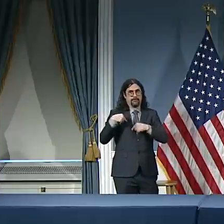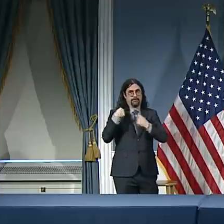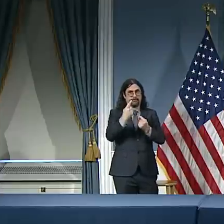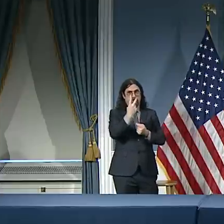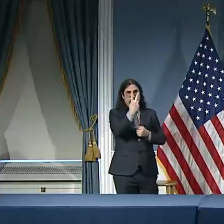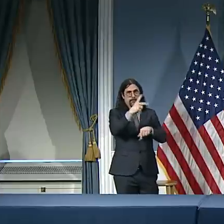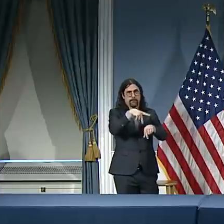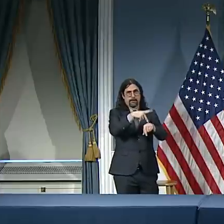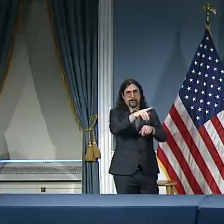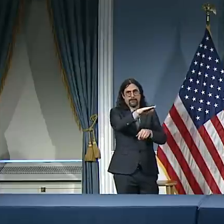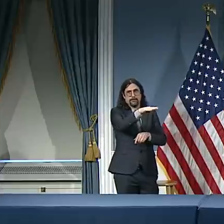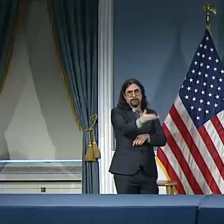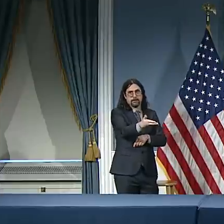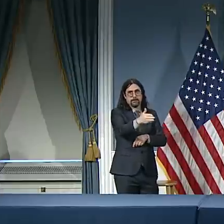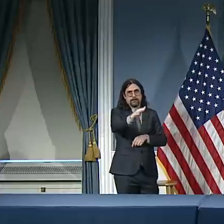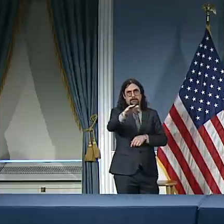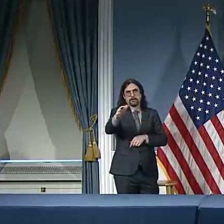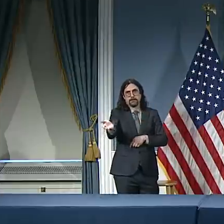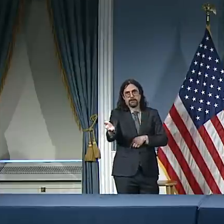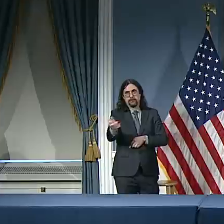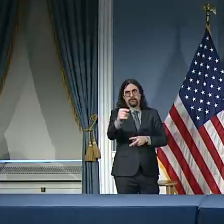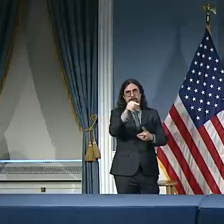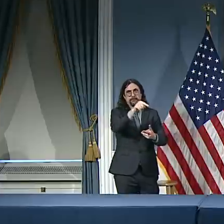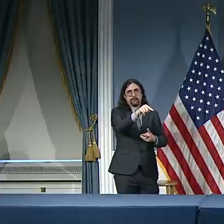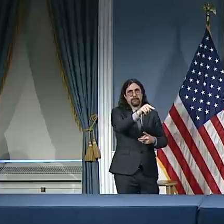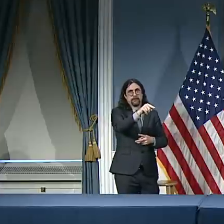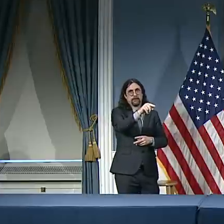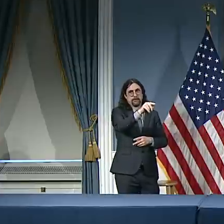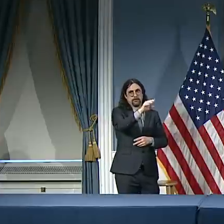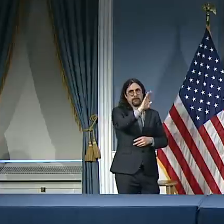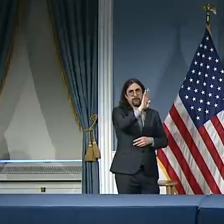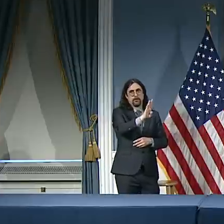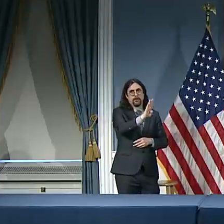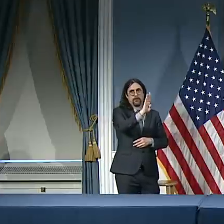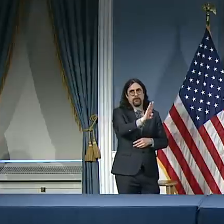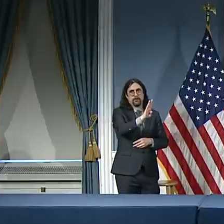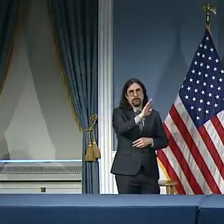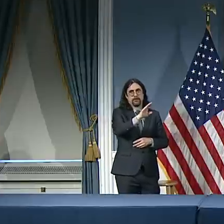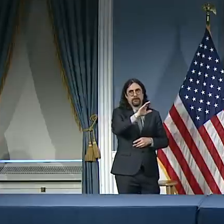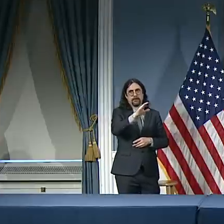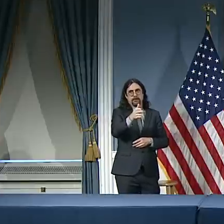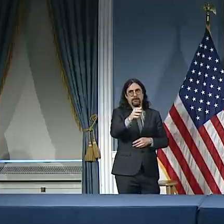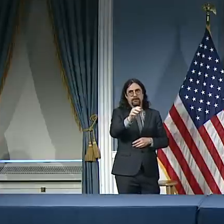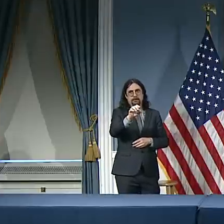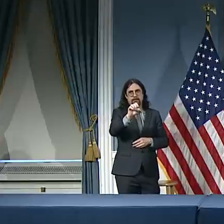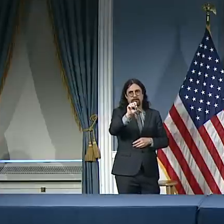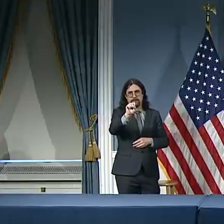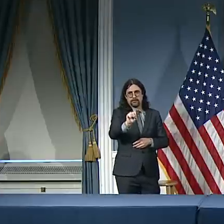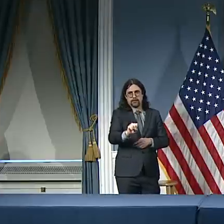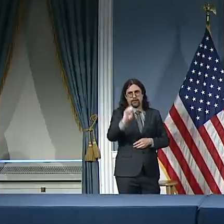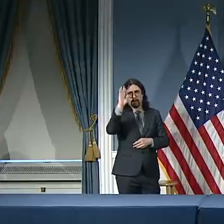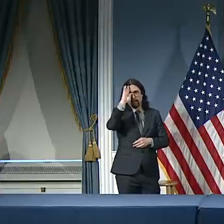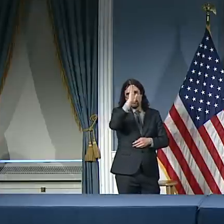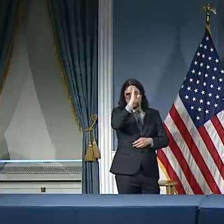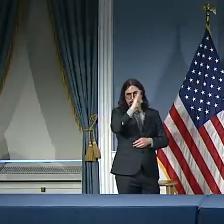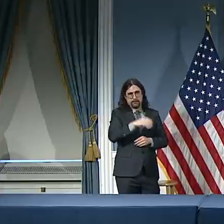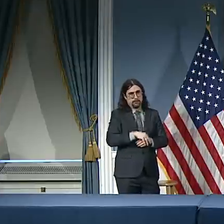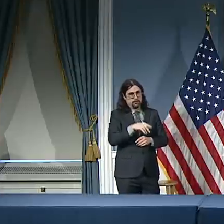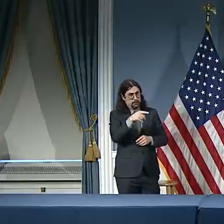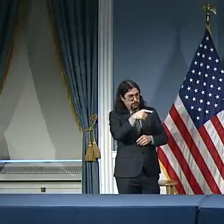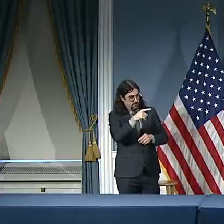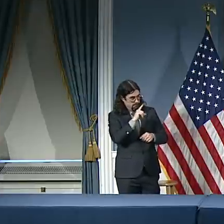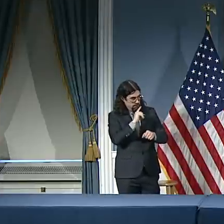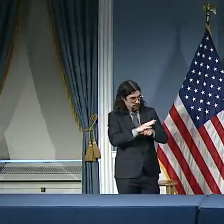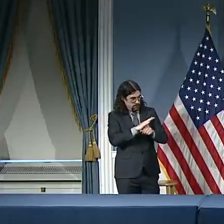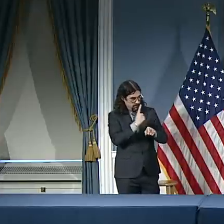appears to have been hospitalized. Can you confirm that? And do you know when the last time those principals were in the